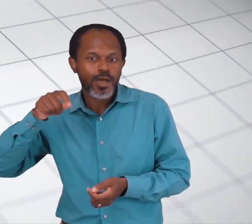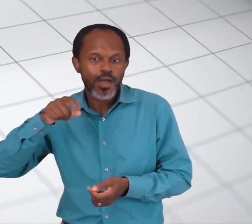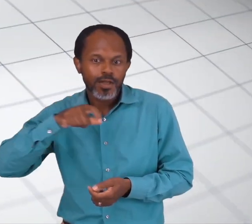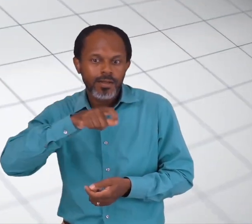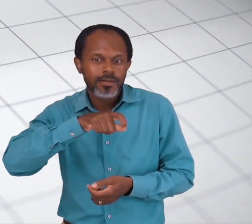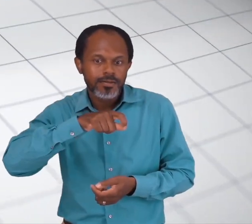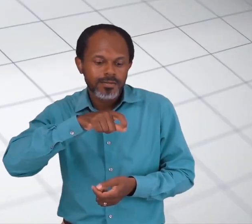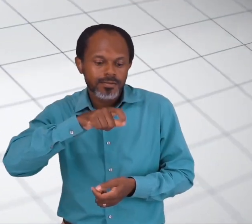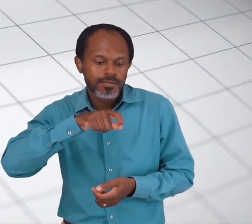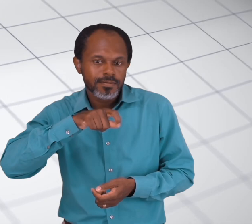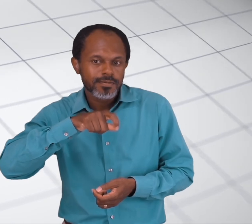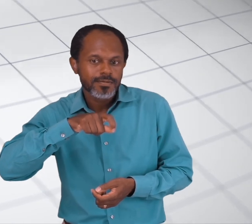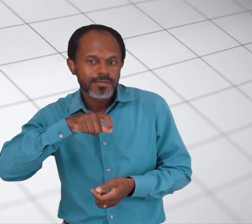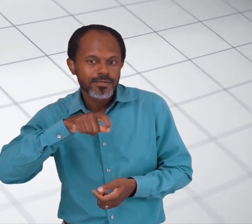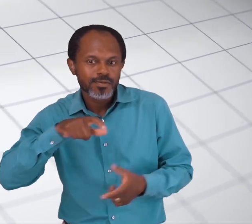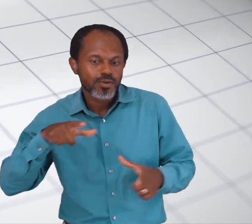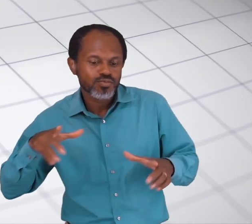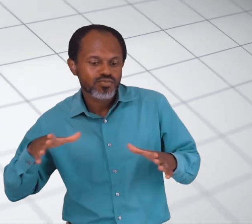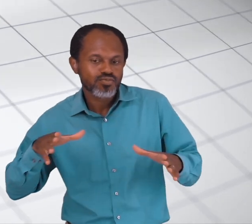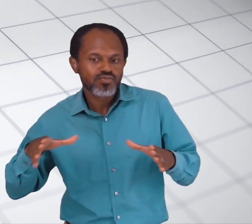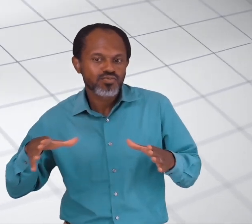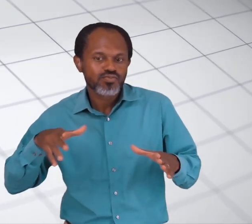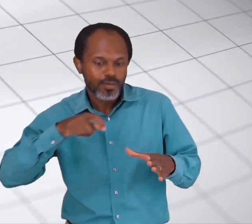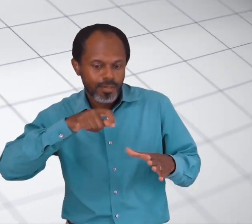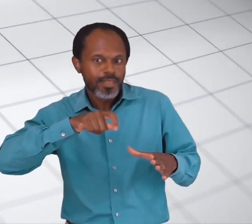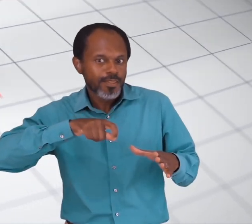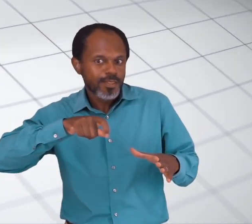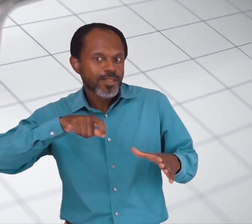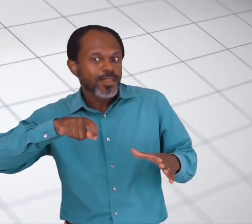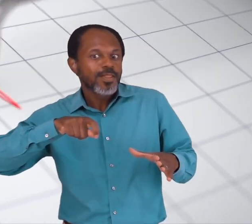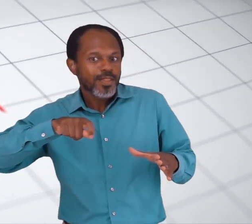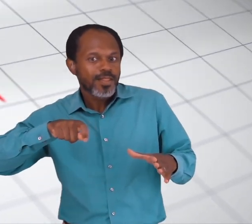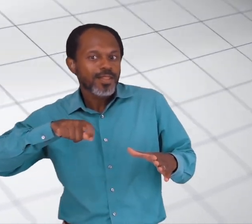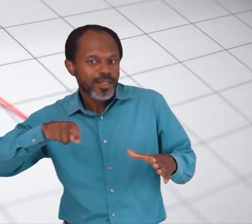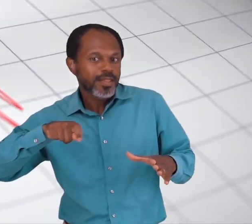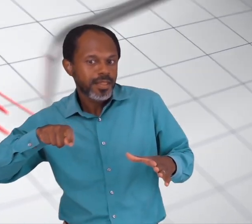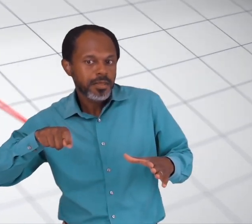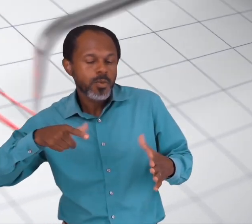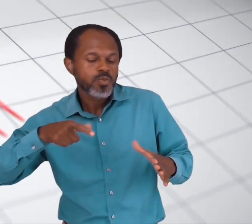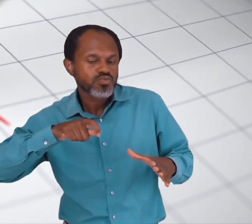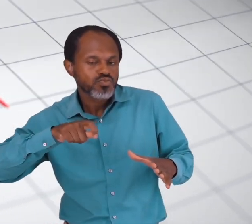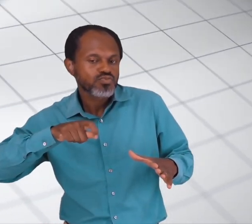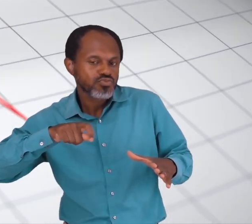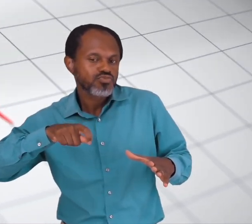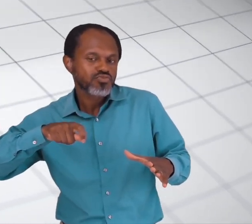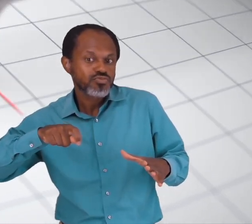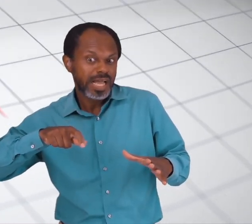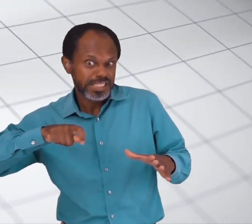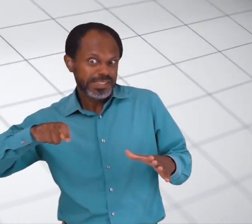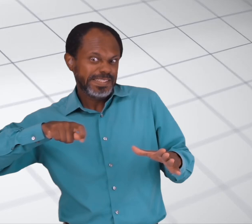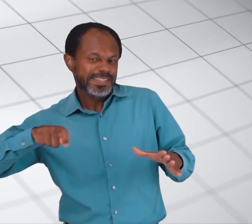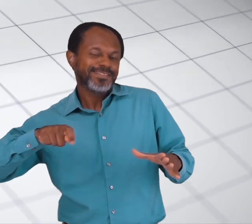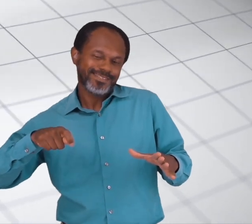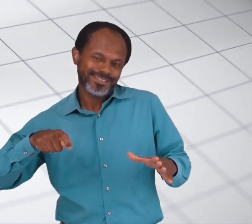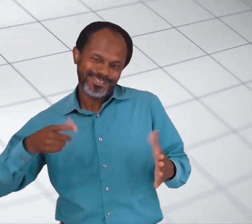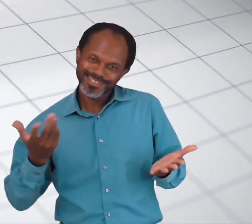exactly what a seismograph does during an earthquake. So, in a way, we have not only created our own